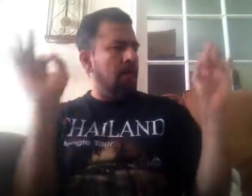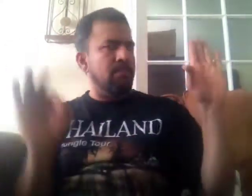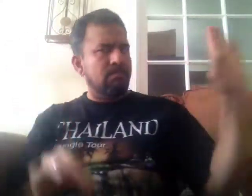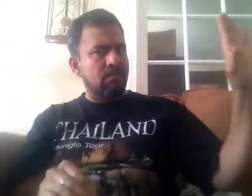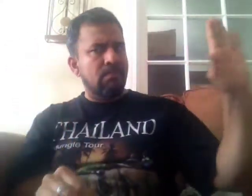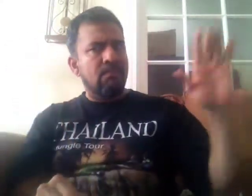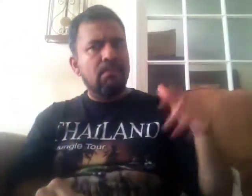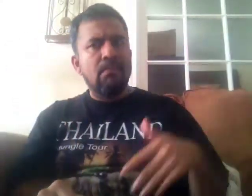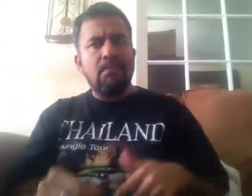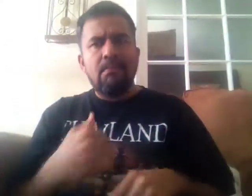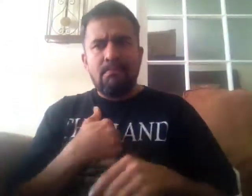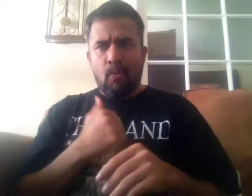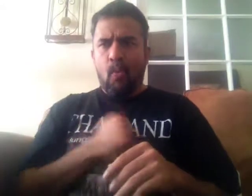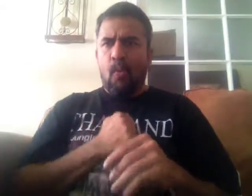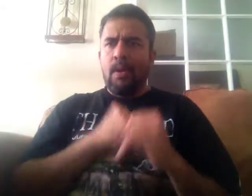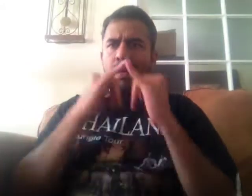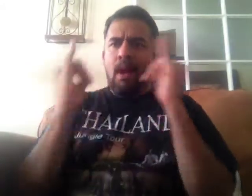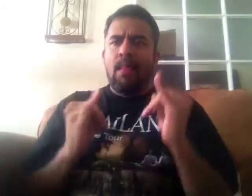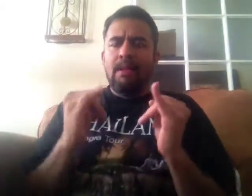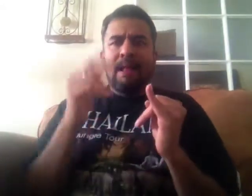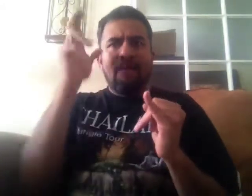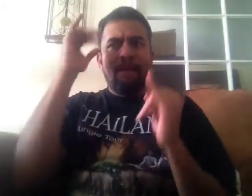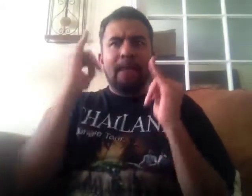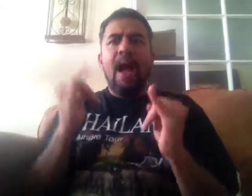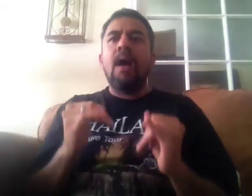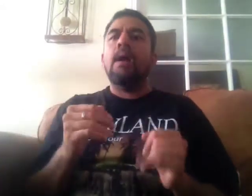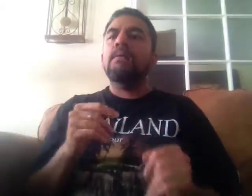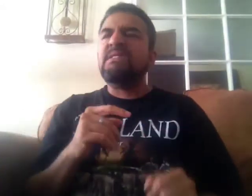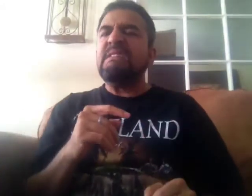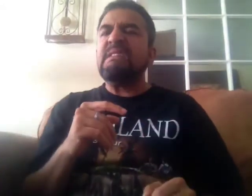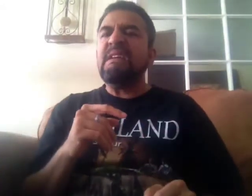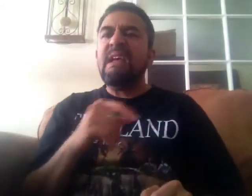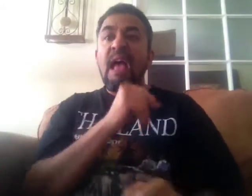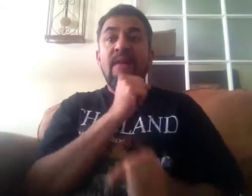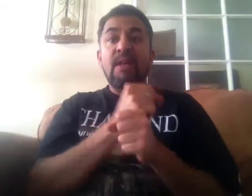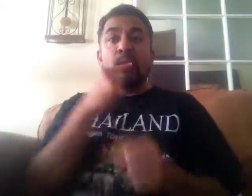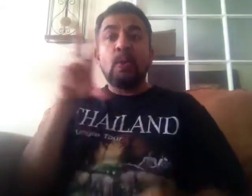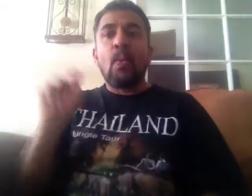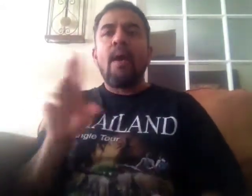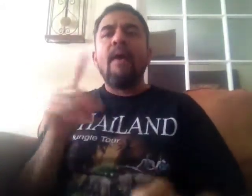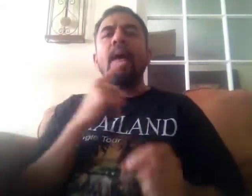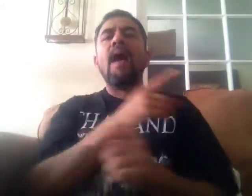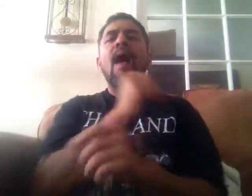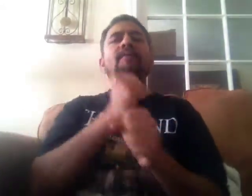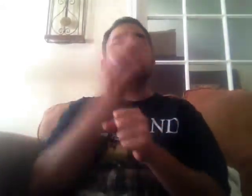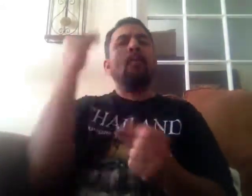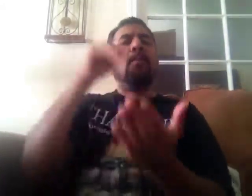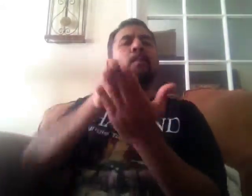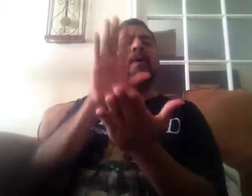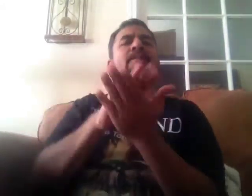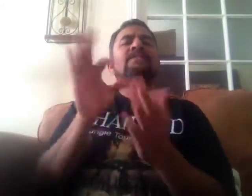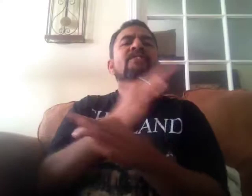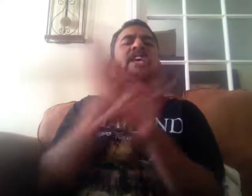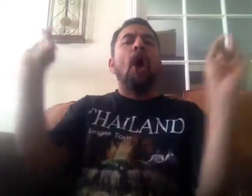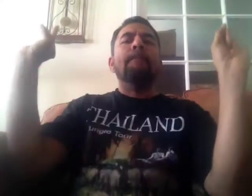good, honest, oh, wait. Got two hearts. They